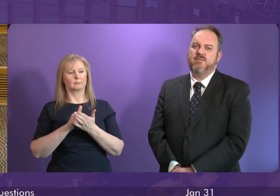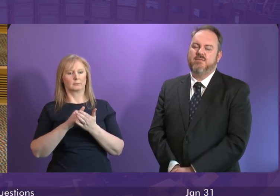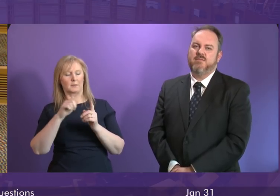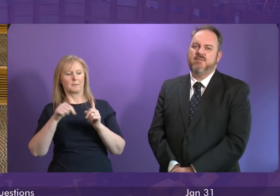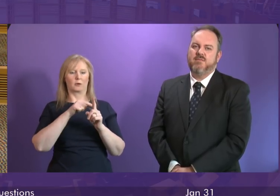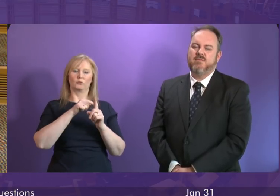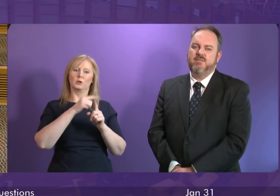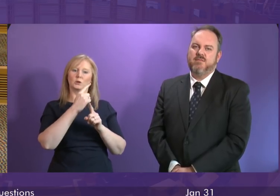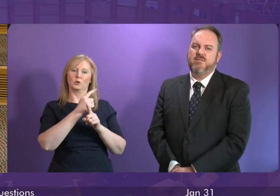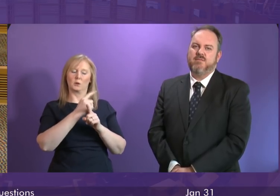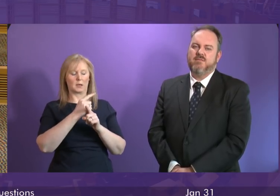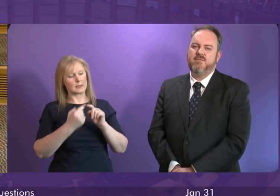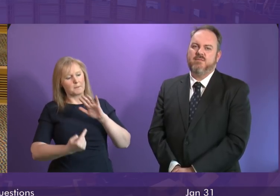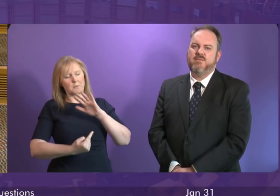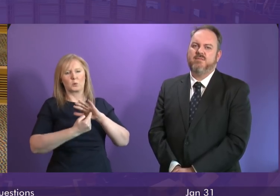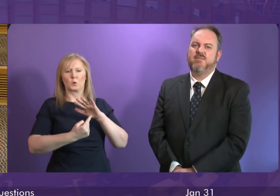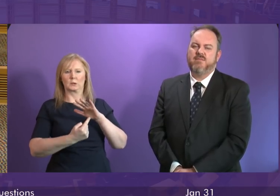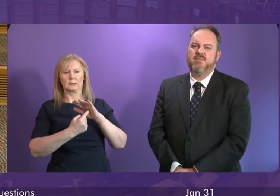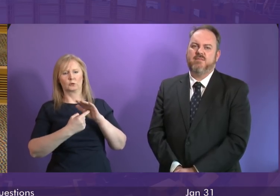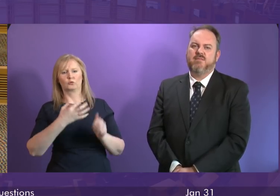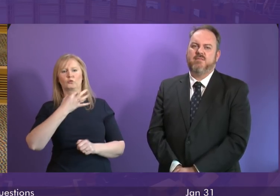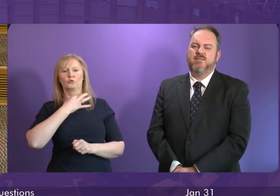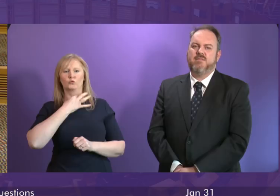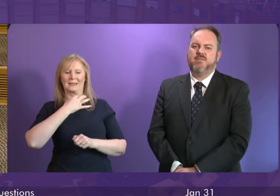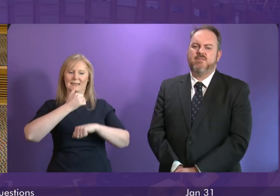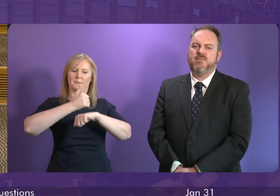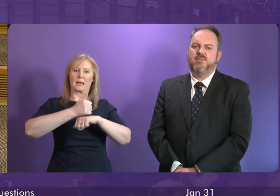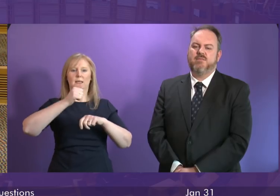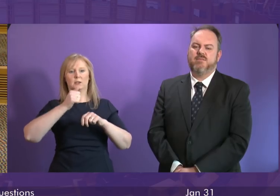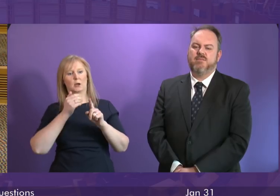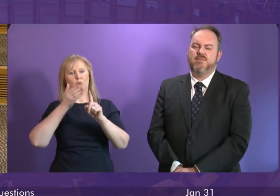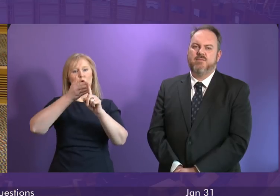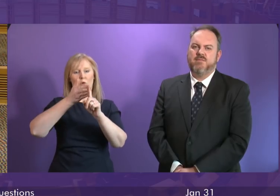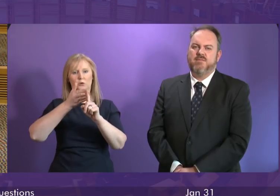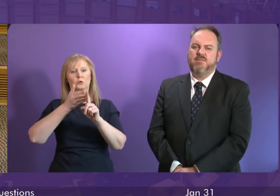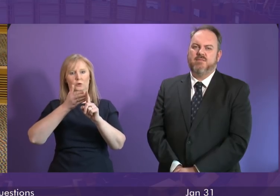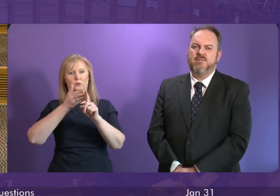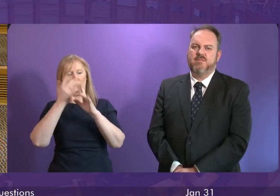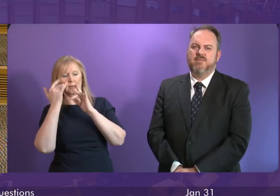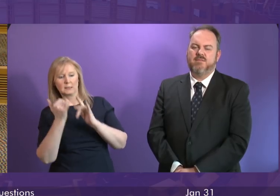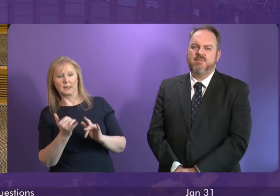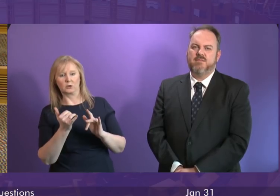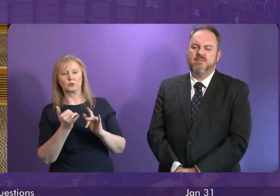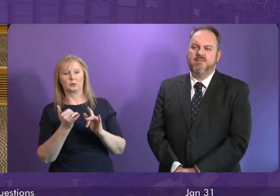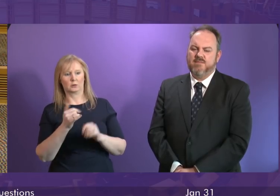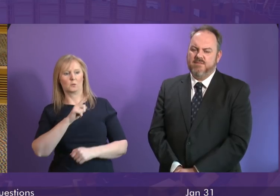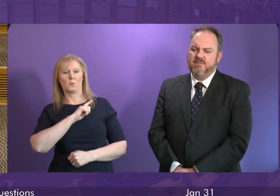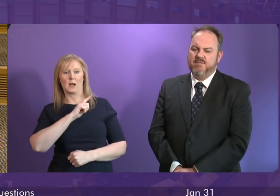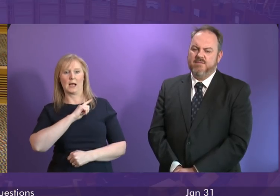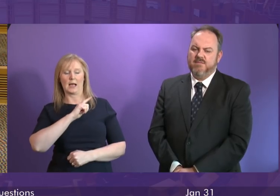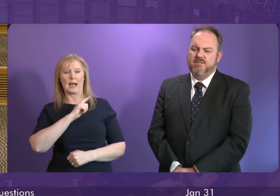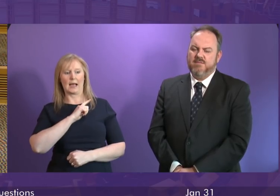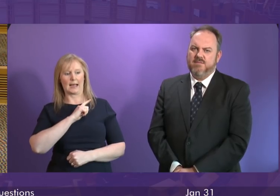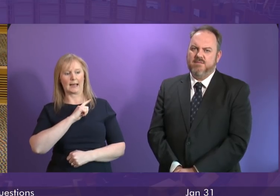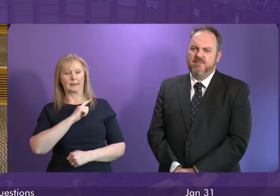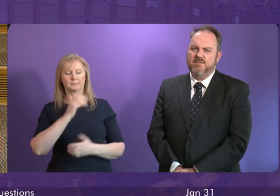ago, though. It is important that there is a risk-based approach taken to inspections, which is why I'm sure it